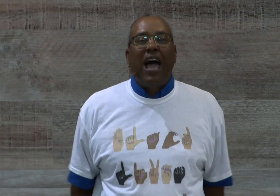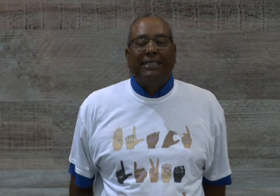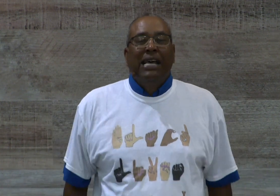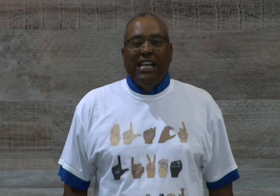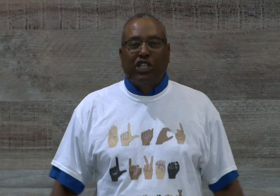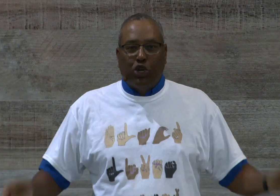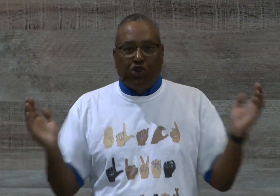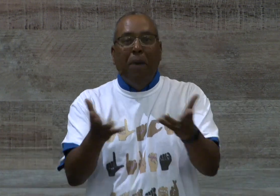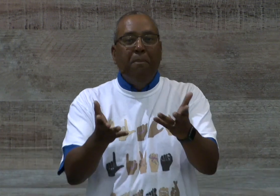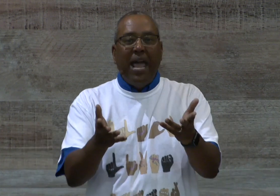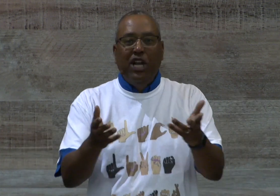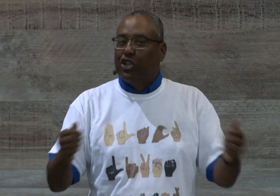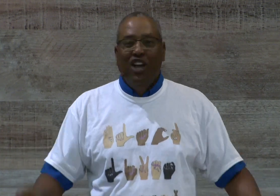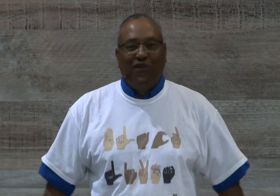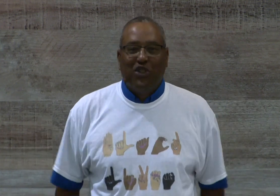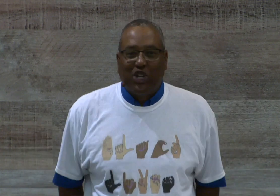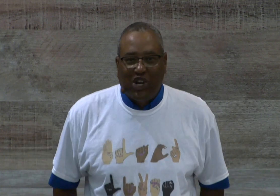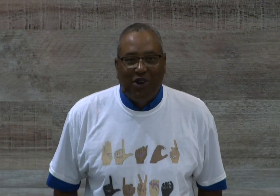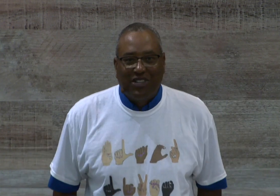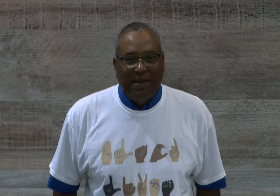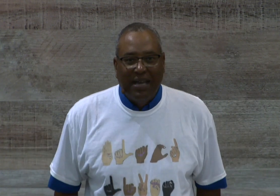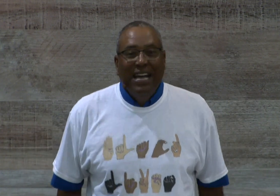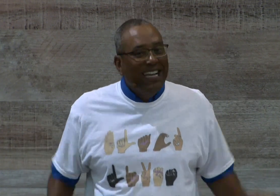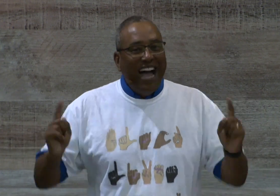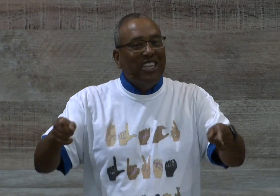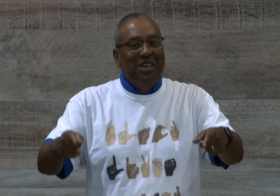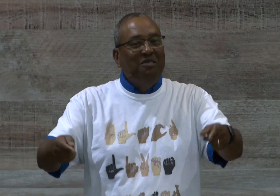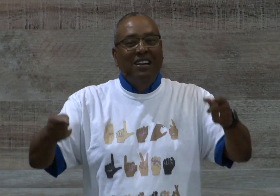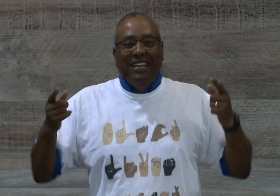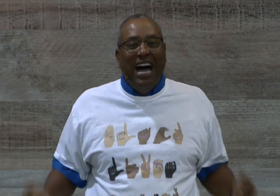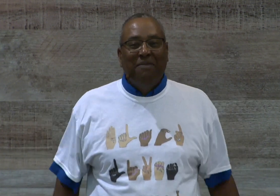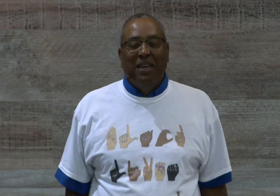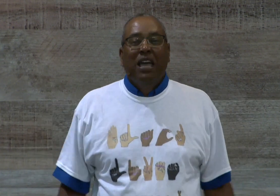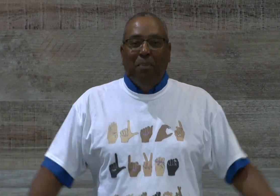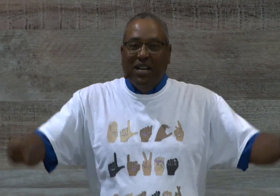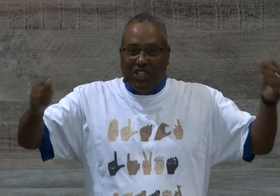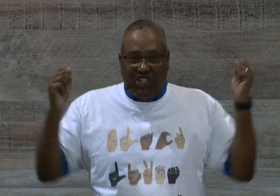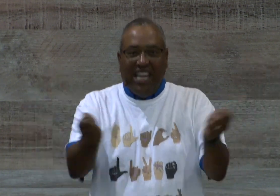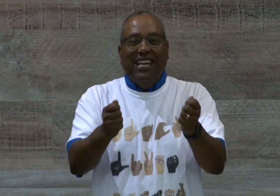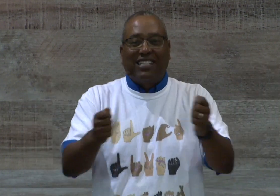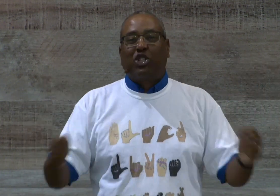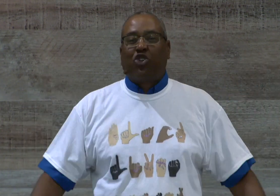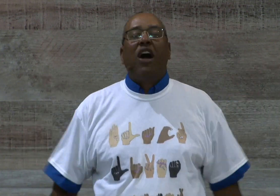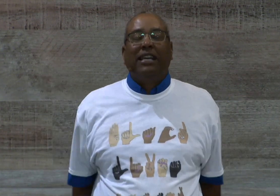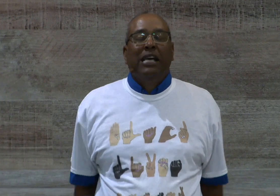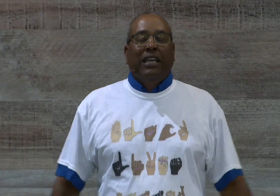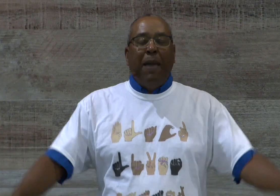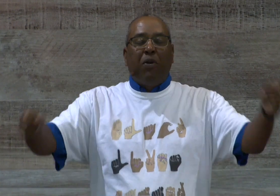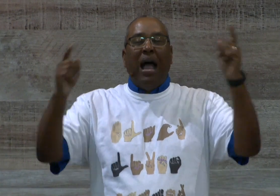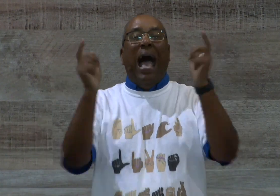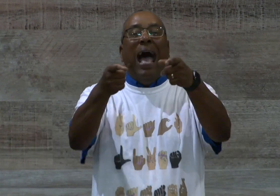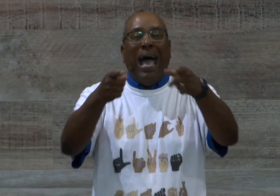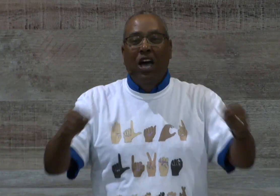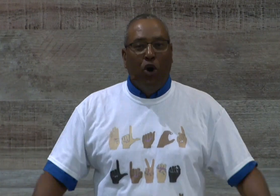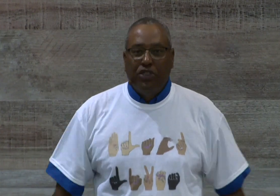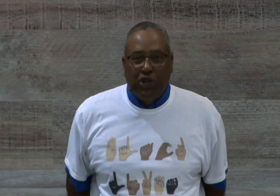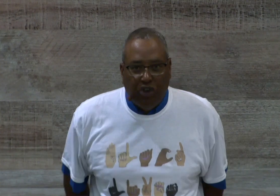is the drum major for the church. Amen? Not you, not me, but Jesus Christ. Keep your eye on the drum